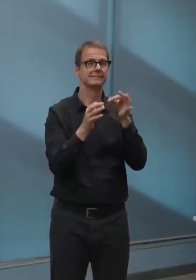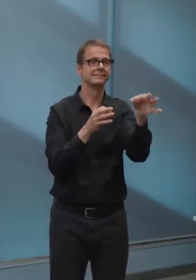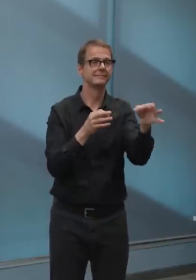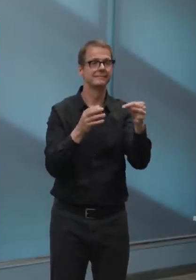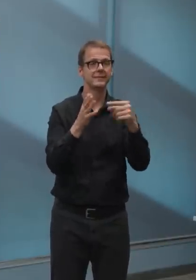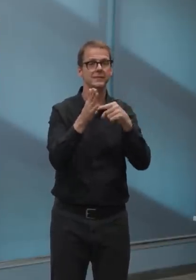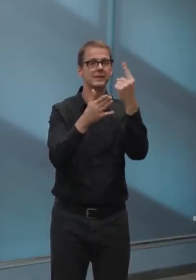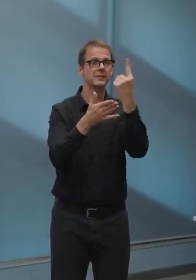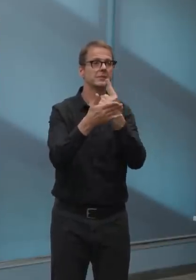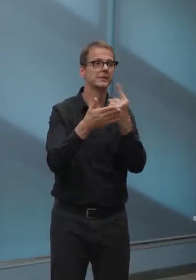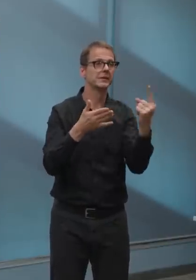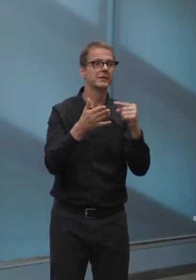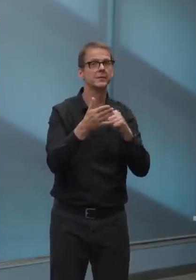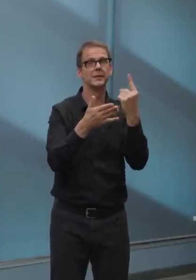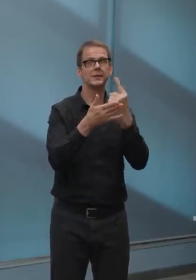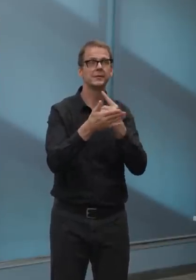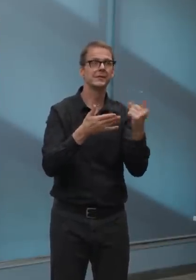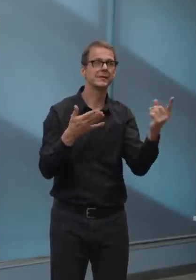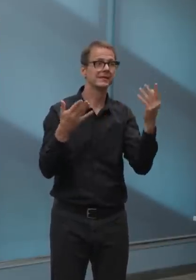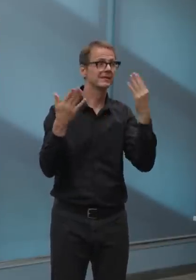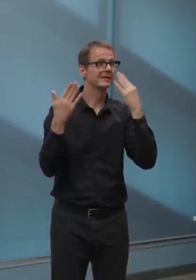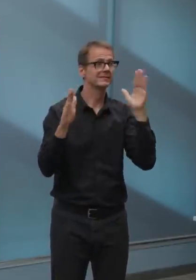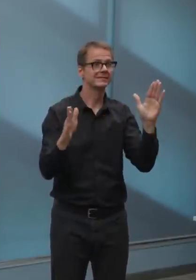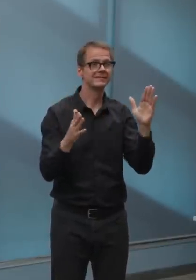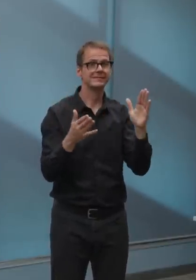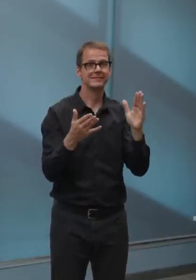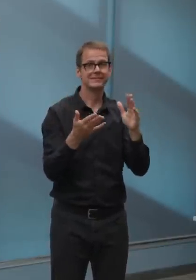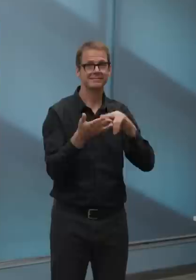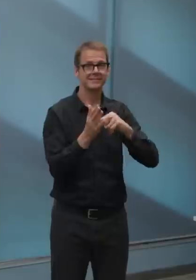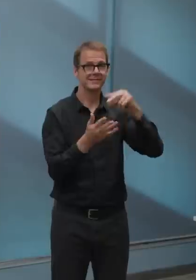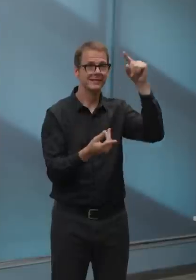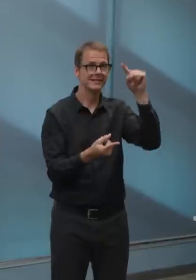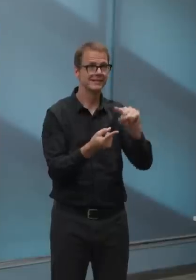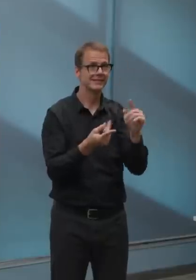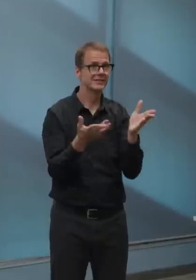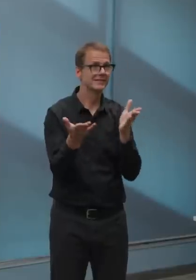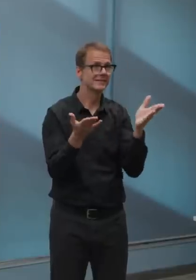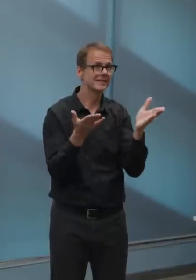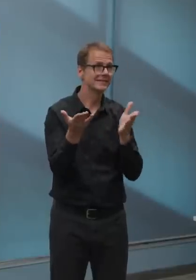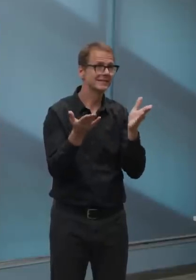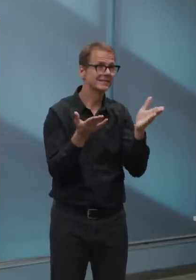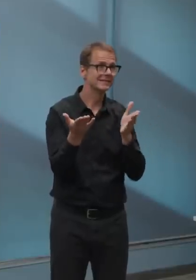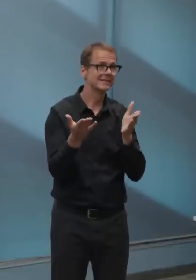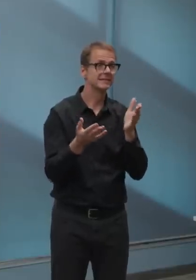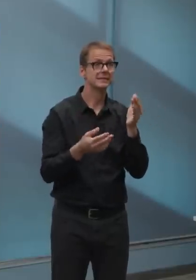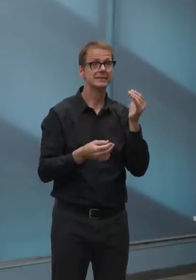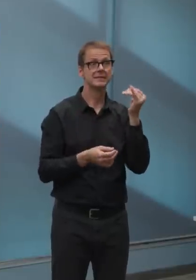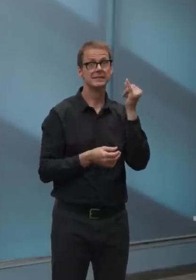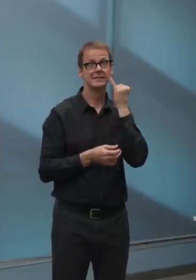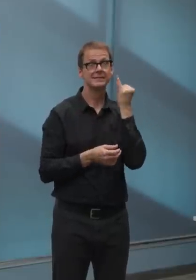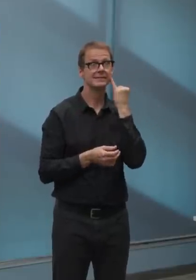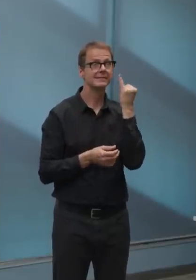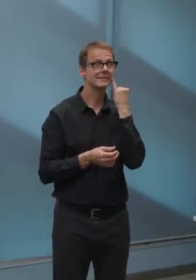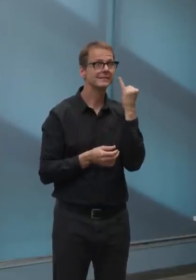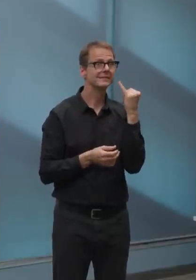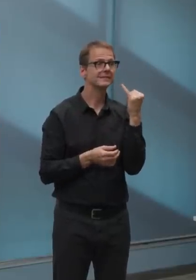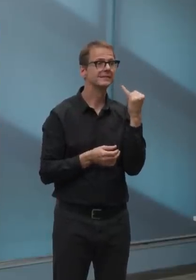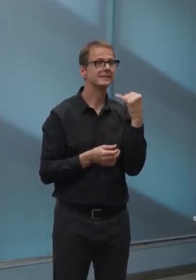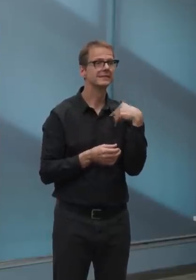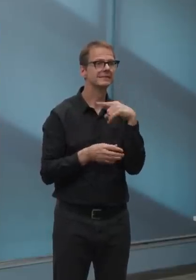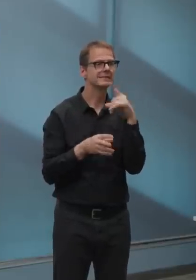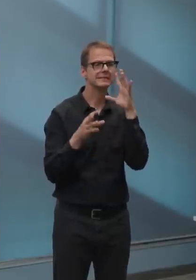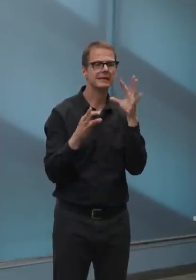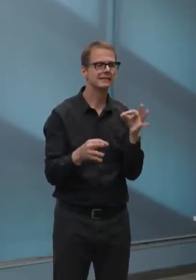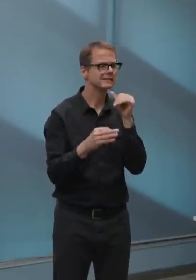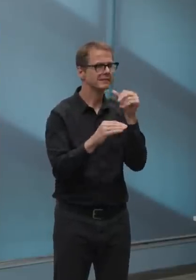table. Um, if you're not going to cut human resources and service levels, uh, on the operating budget side, you have to go over to